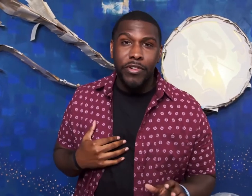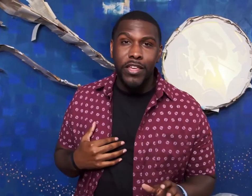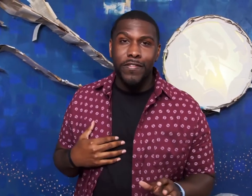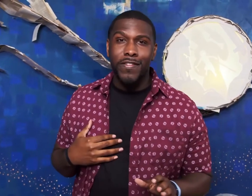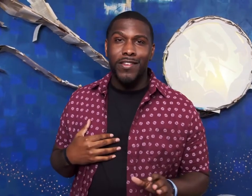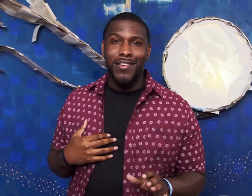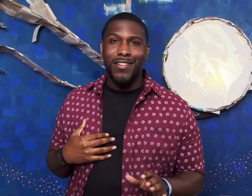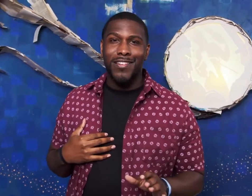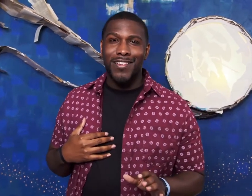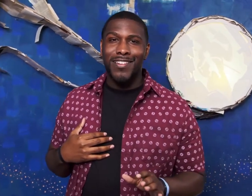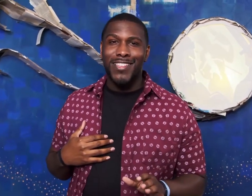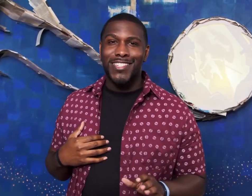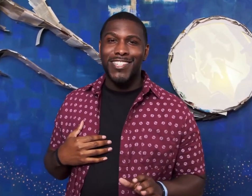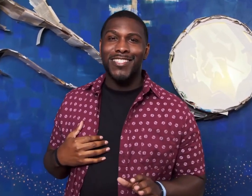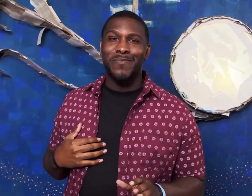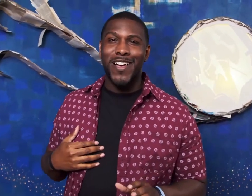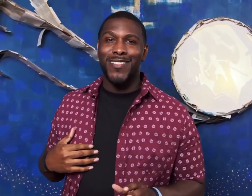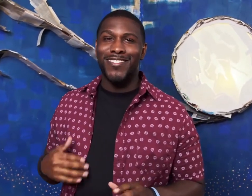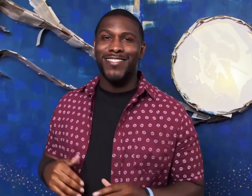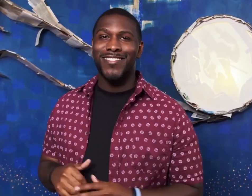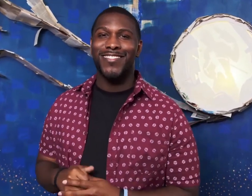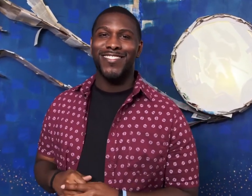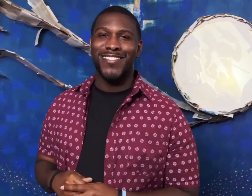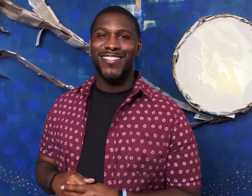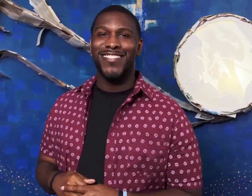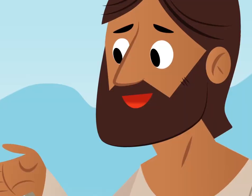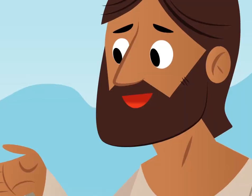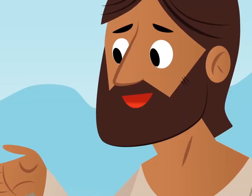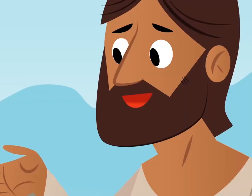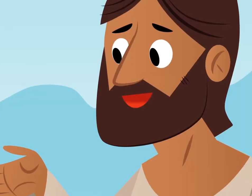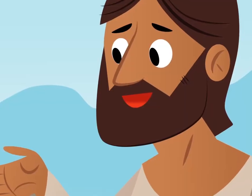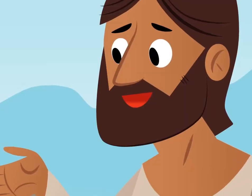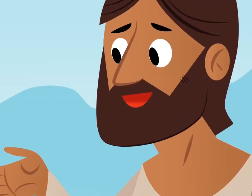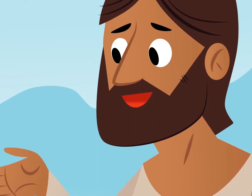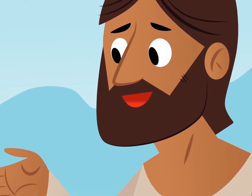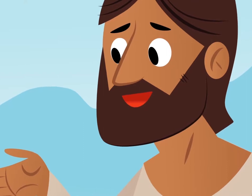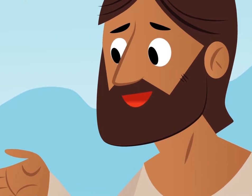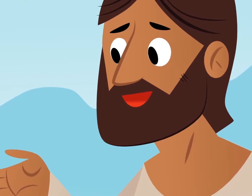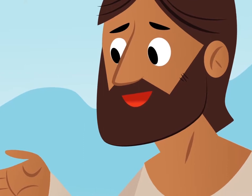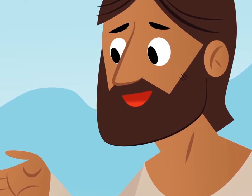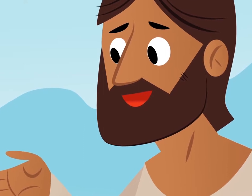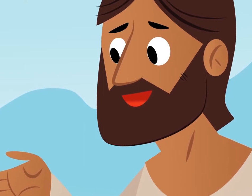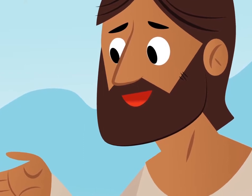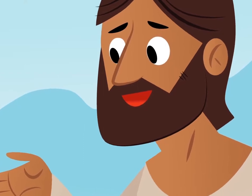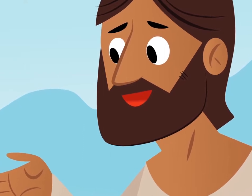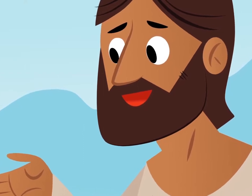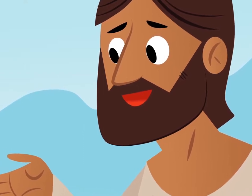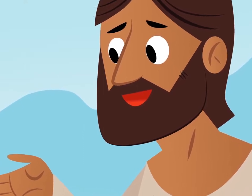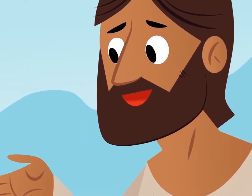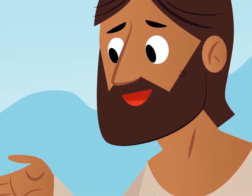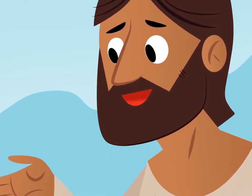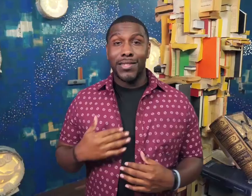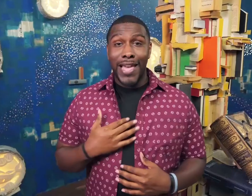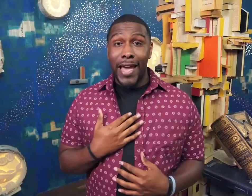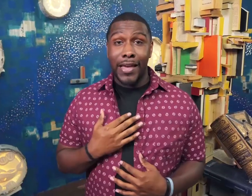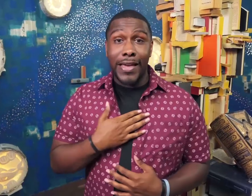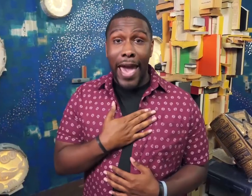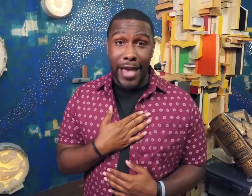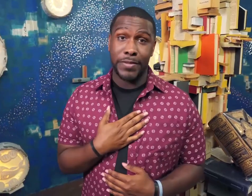breathe then Jesus smiled go show yourselves to the priests Zack gasped